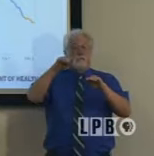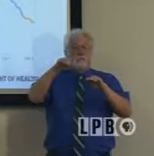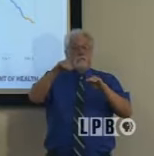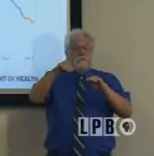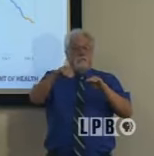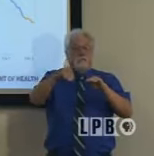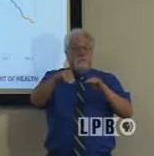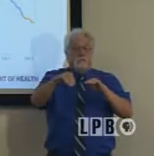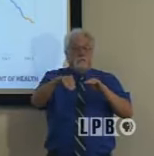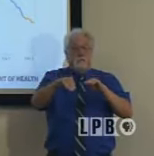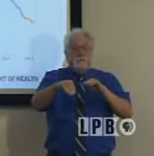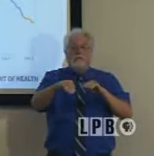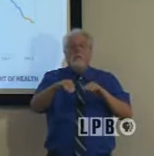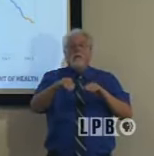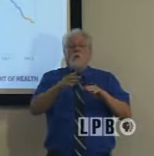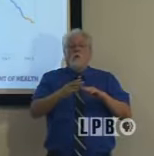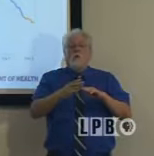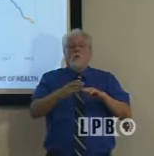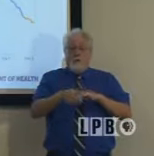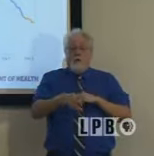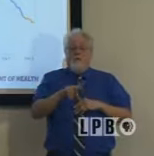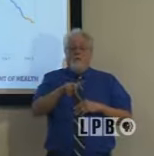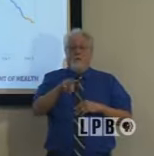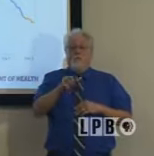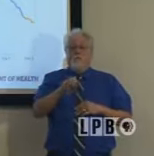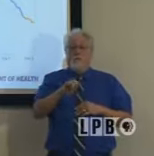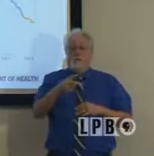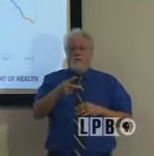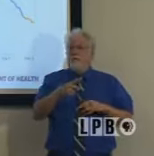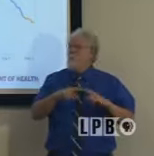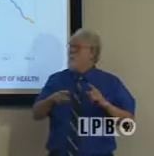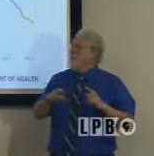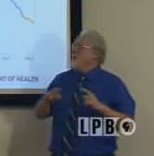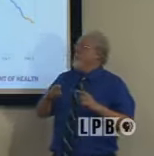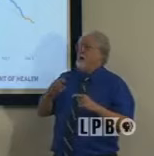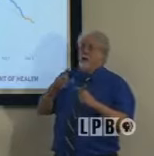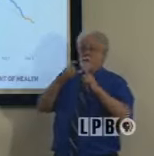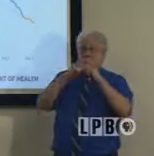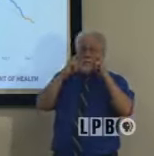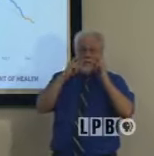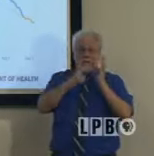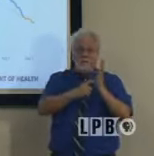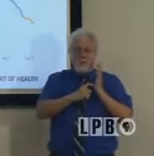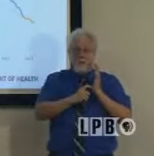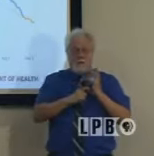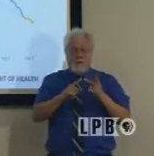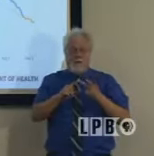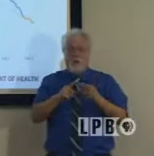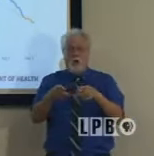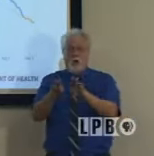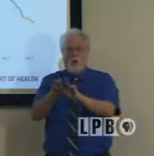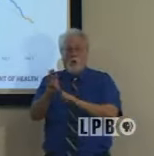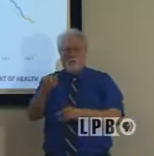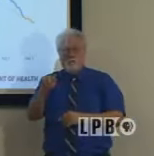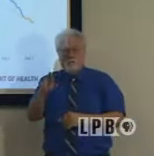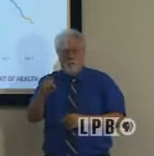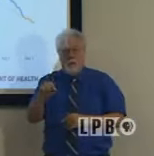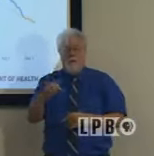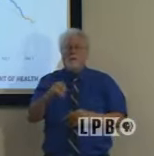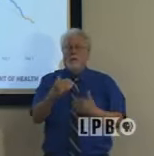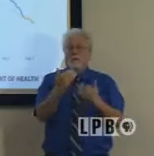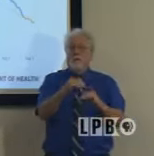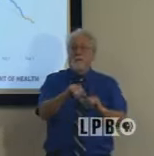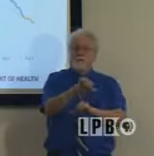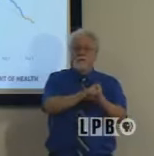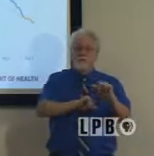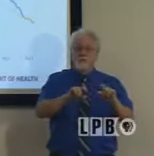we saw the increase coming out of phase two. So since the mask mandate, since the closure of bars and the limitation